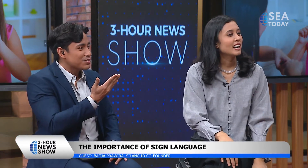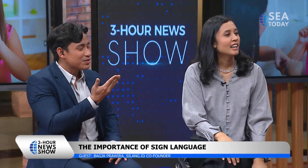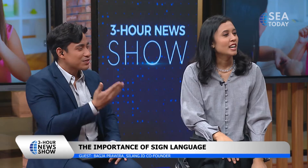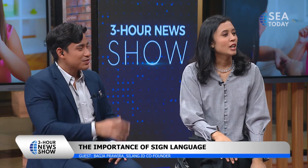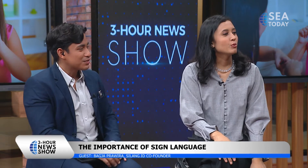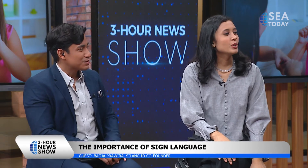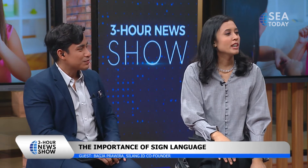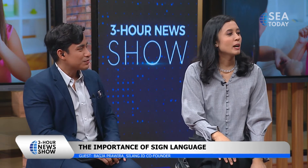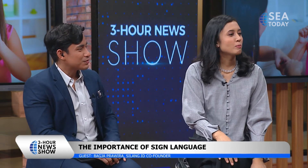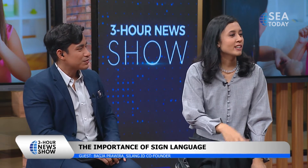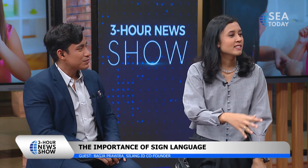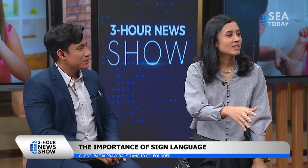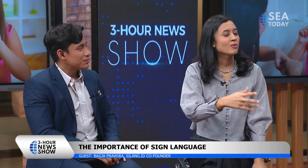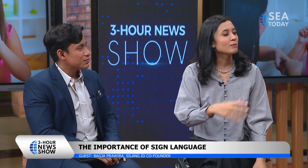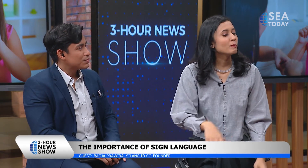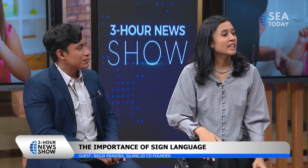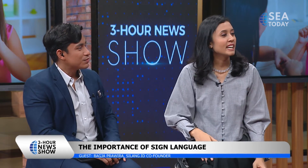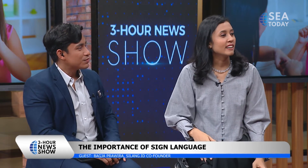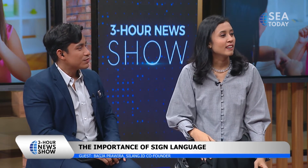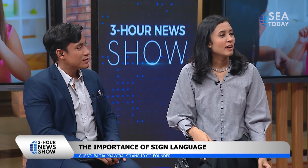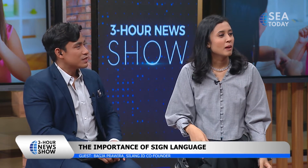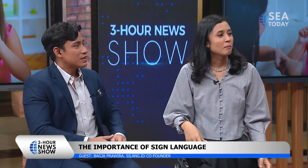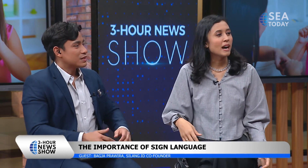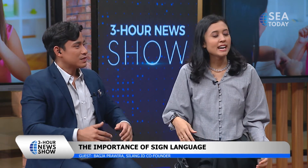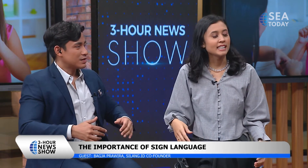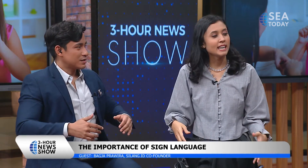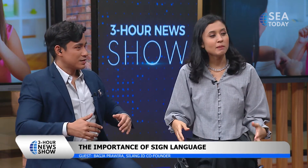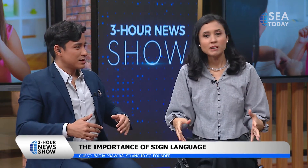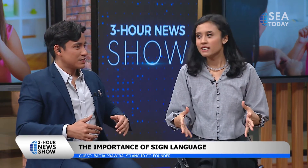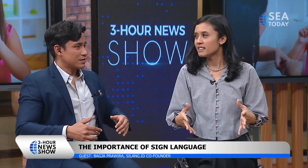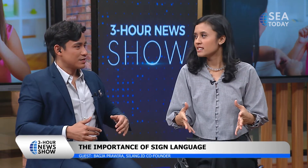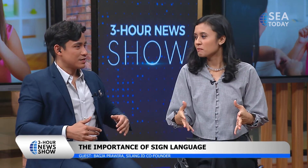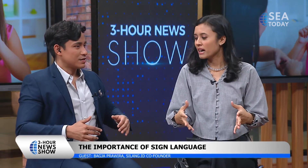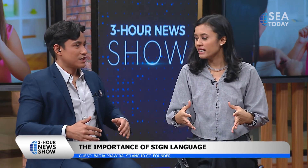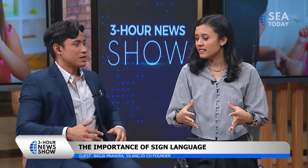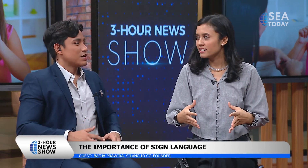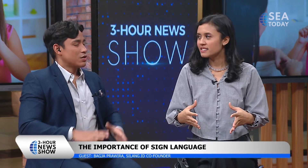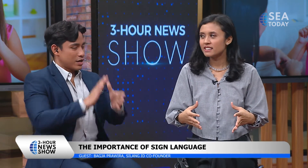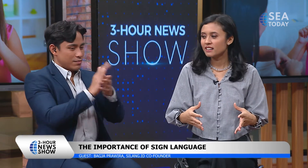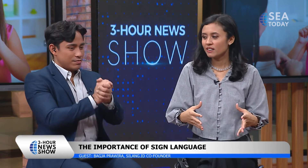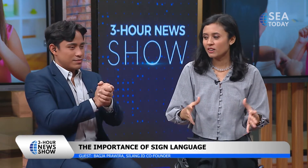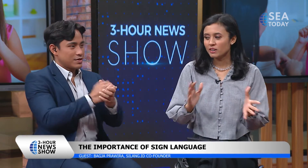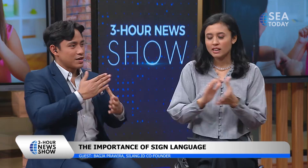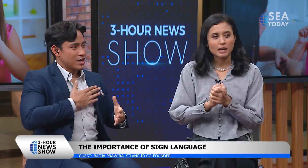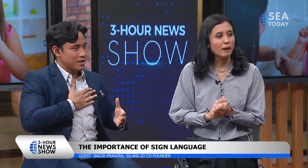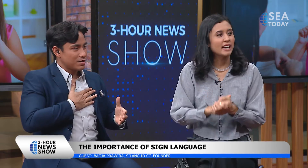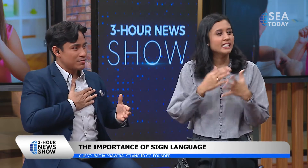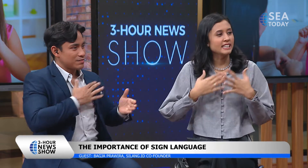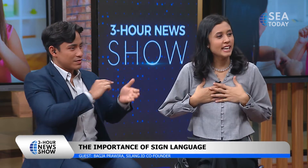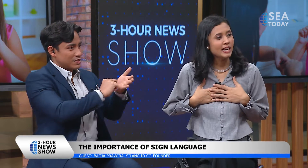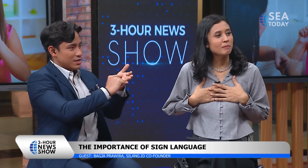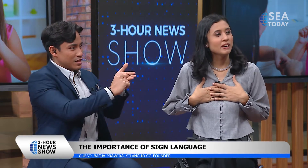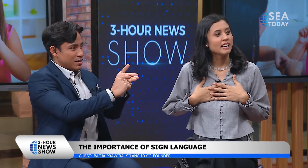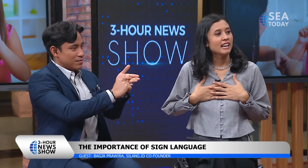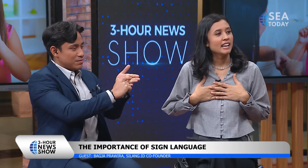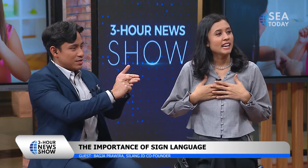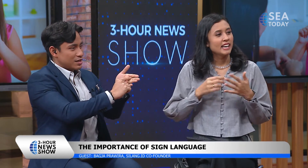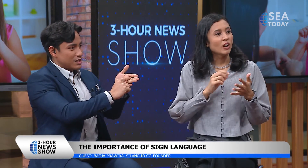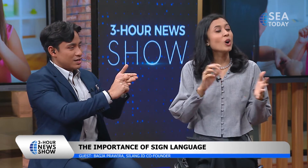if we practice it from the uh beginning my name is my is okay my name name name oh